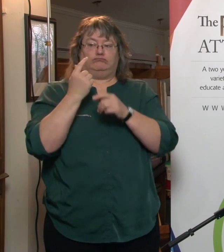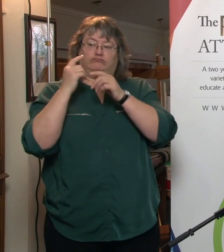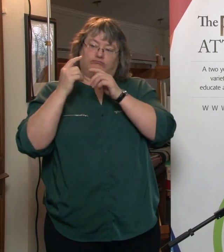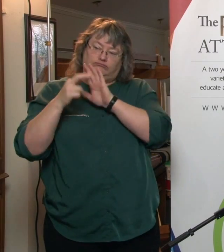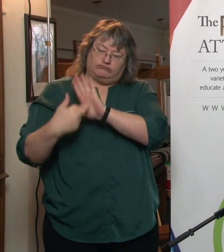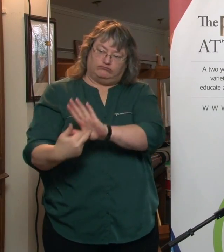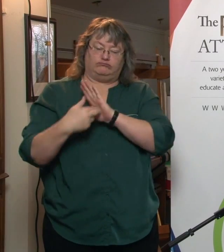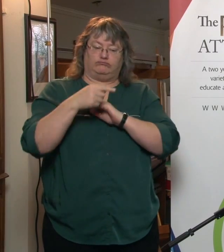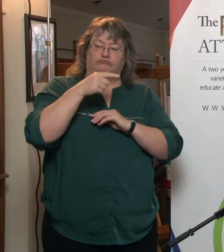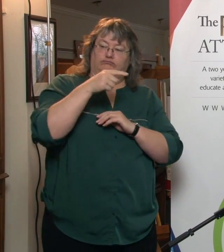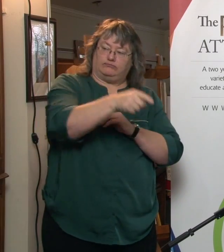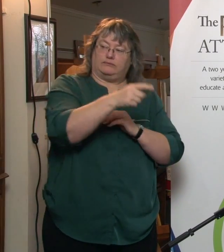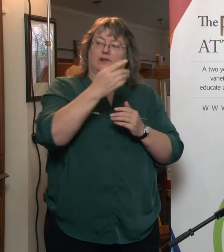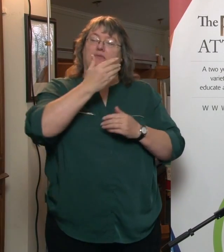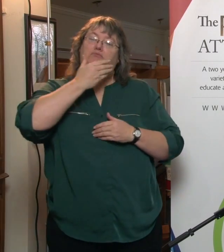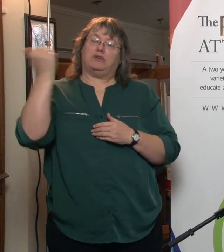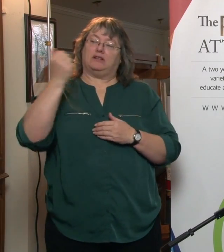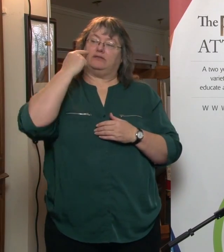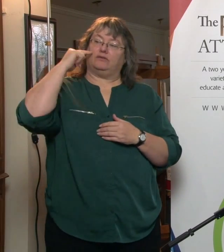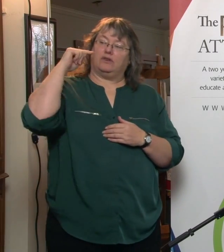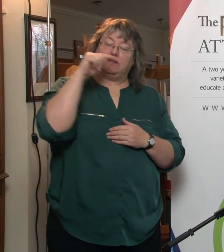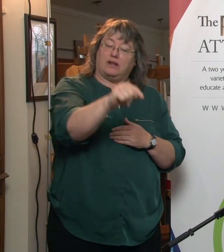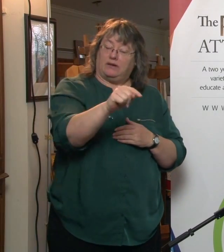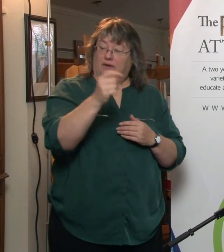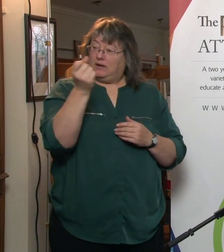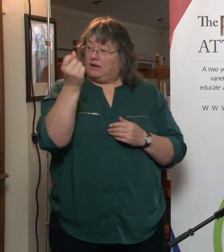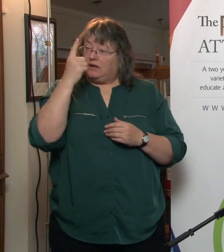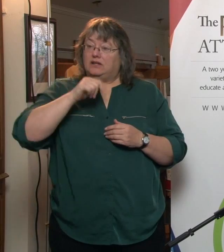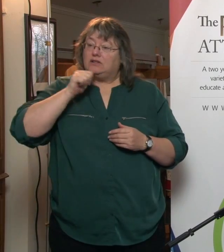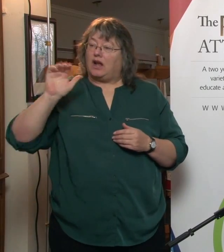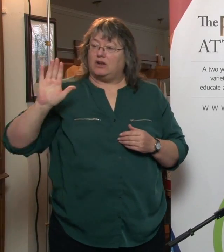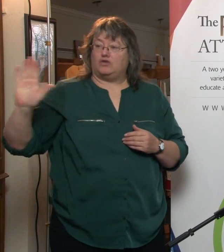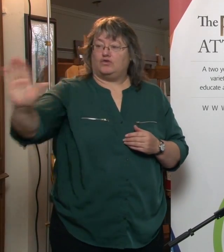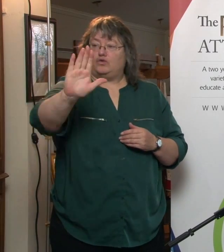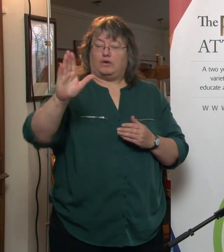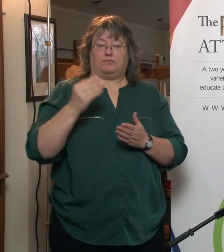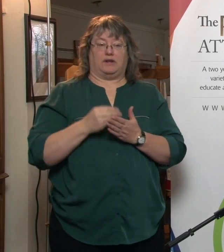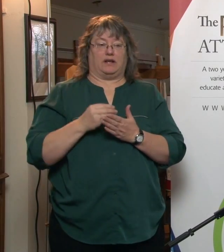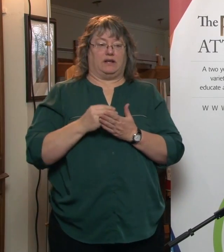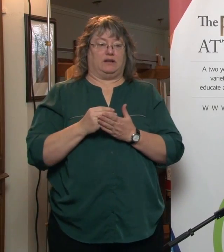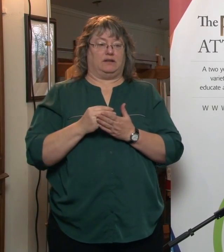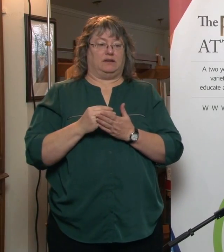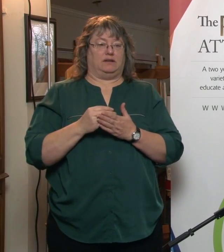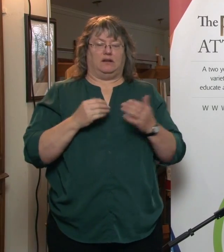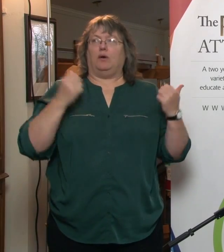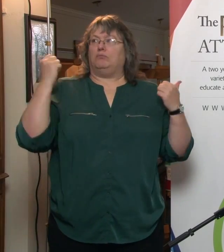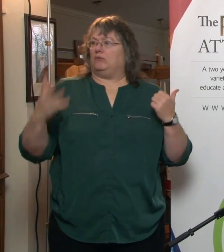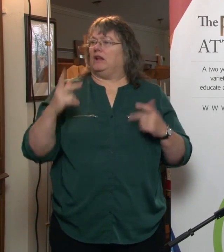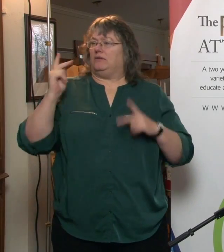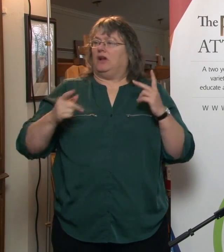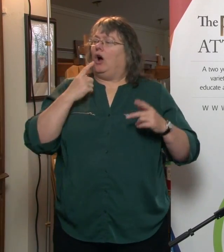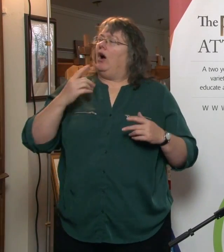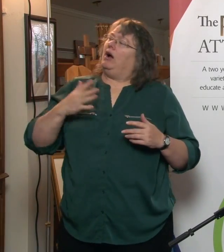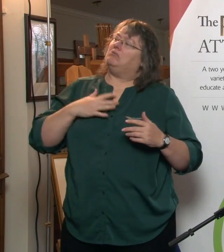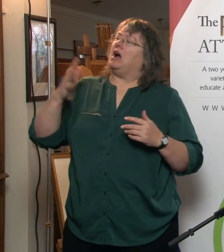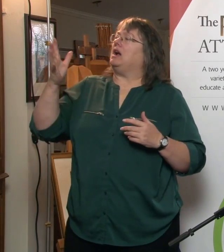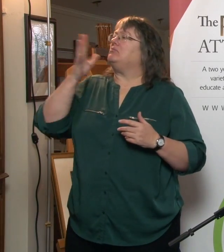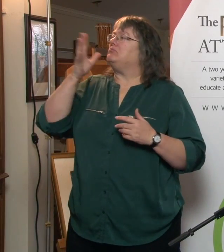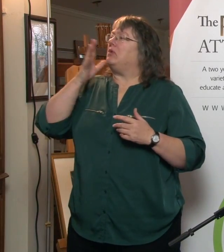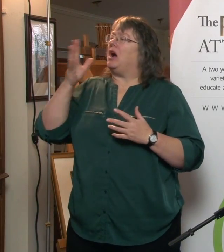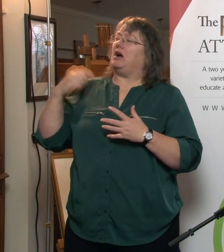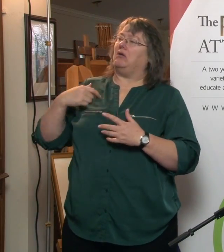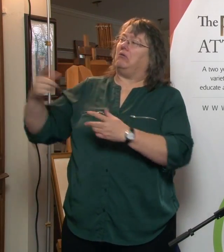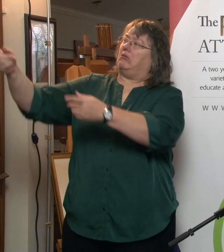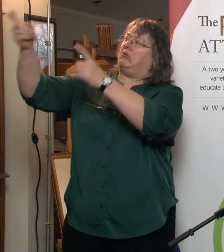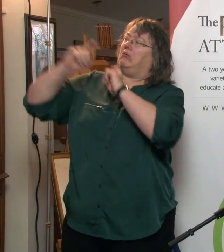their best interest. And always remember, this is not your money. And I see that. I'll have people say, well, I'm mom's beneficiary.